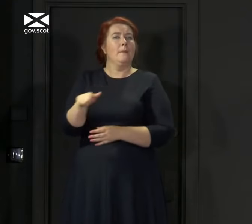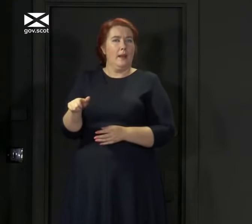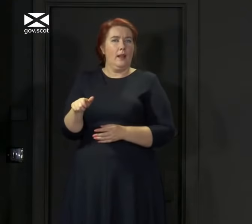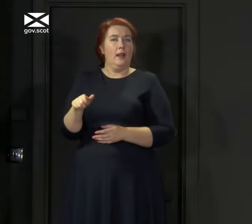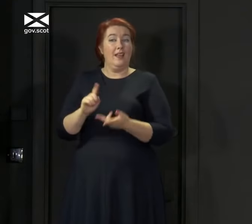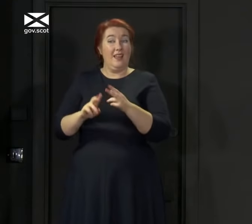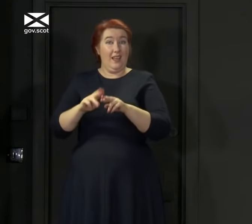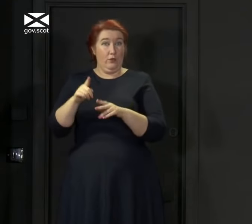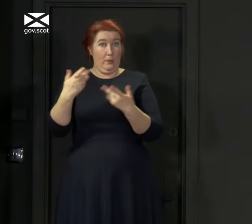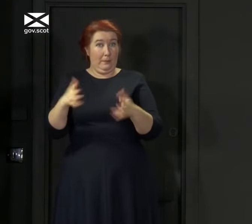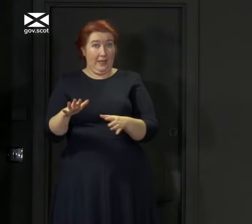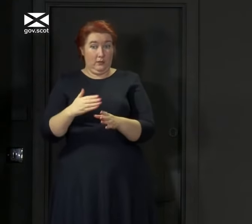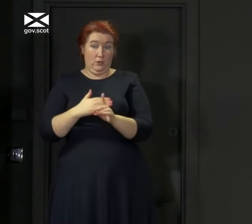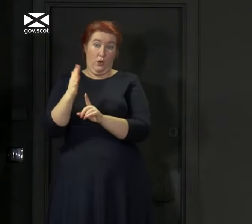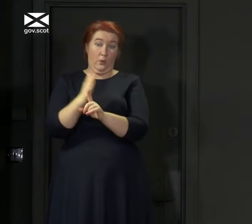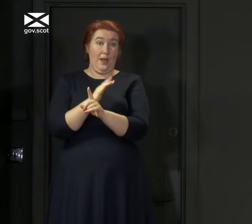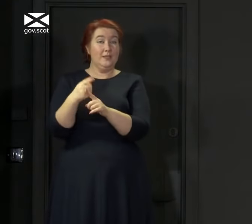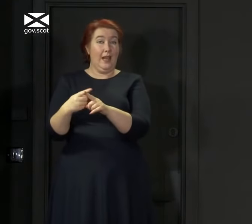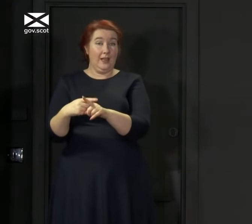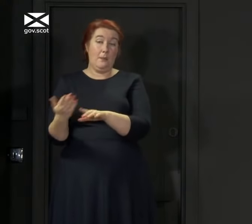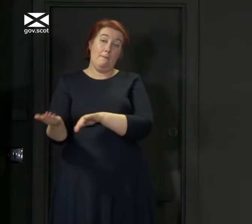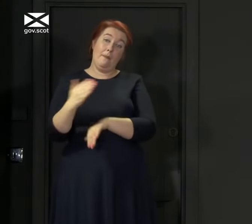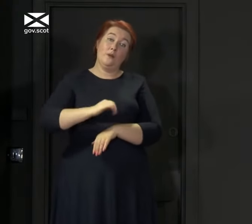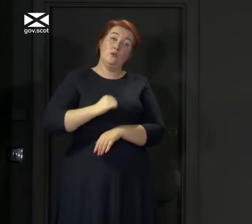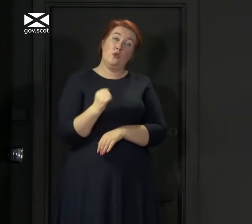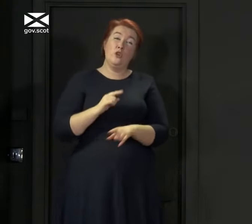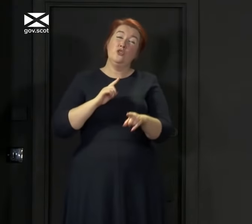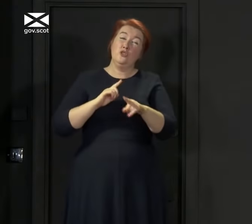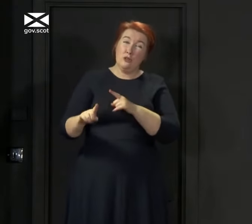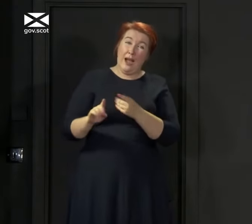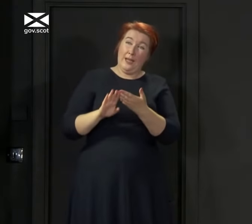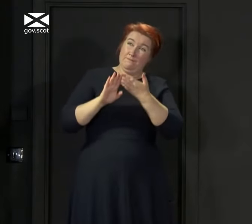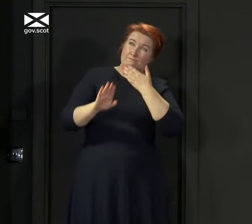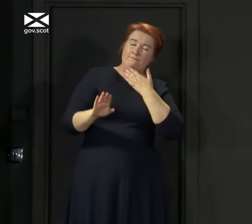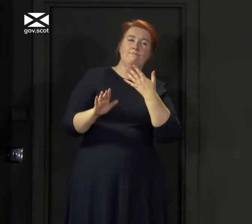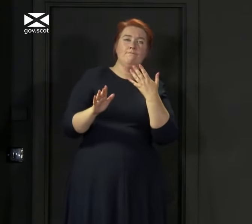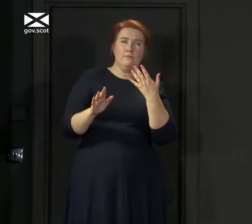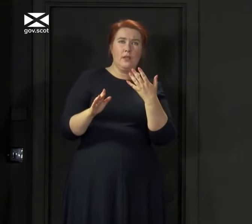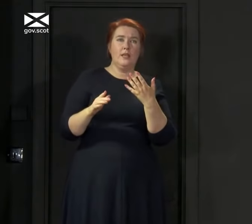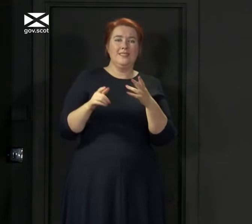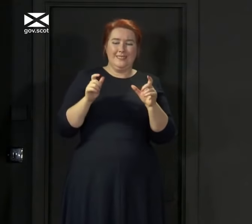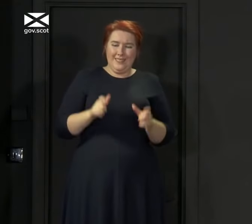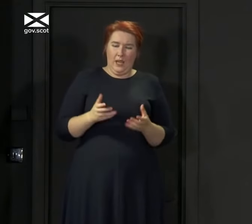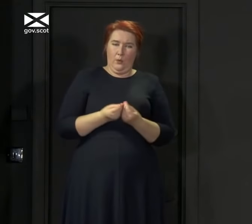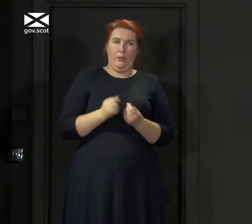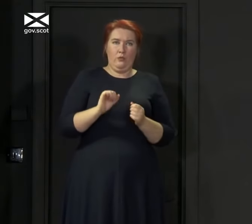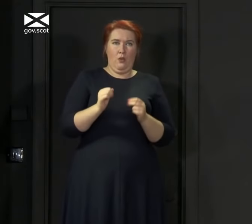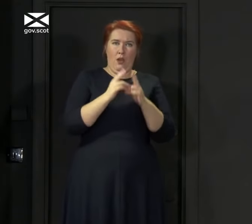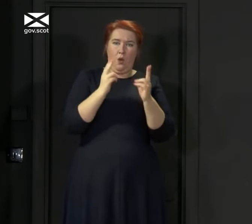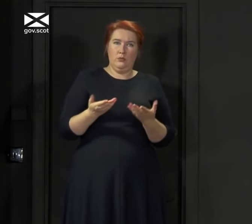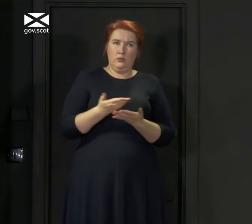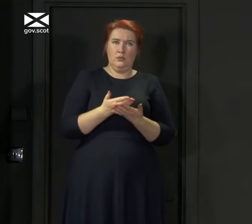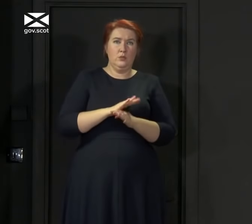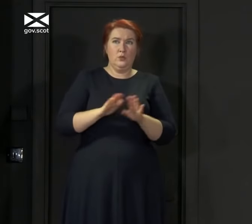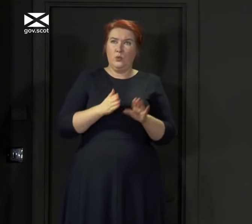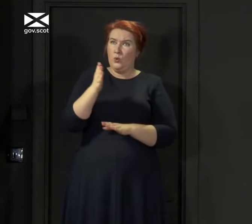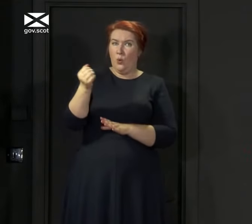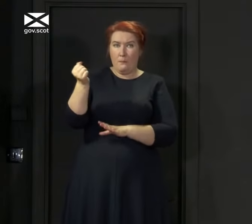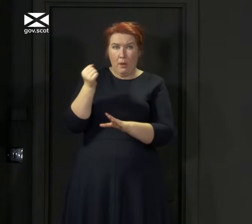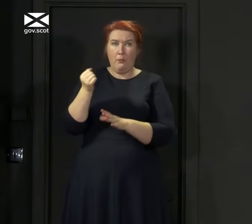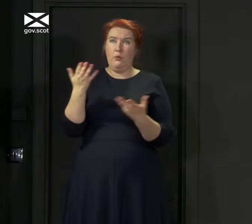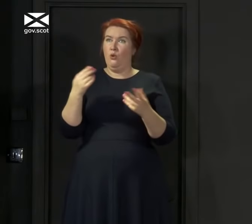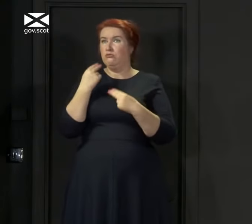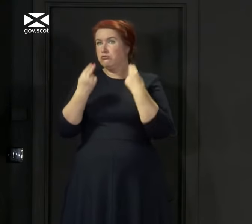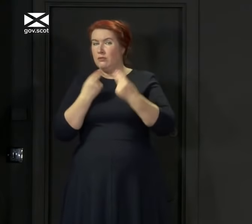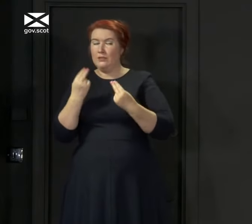to Scotland, try as far as possible to stick in your own household group. And don't go to the pub or a restaurant for